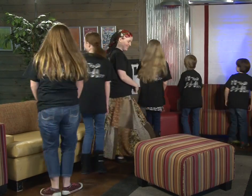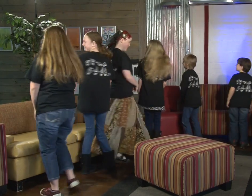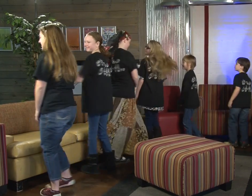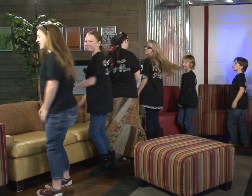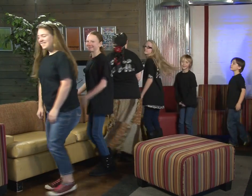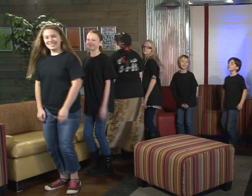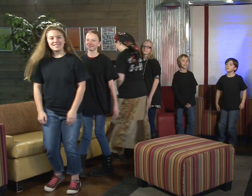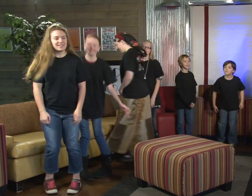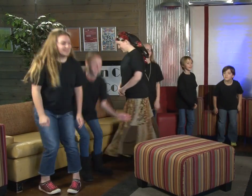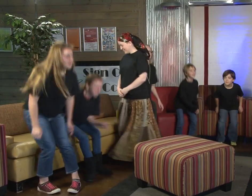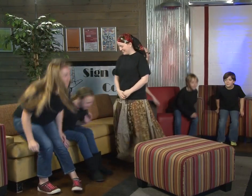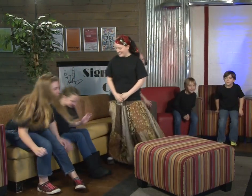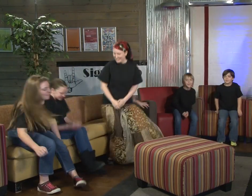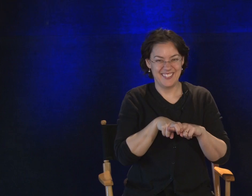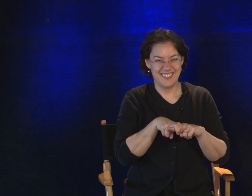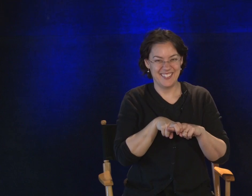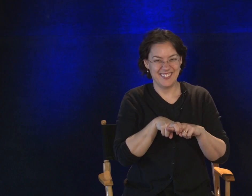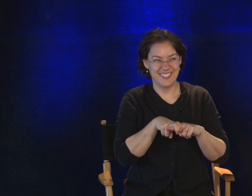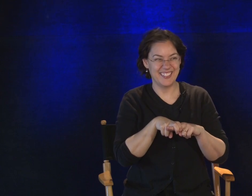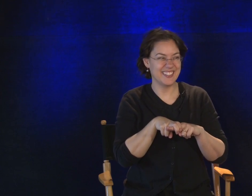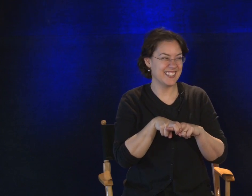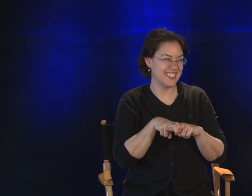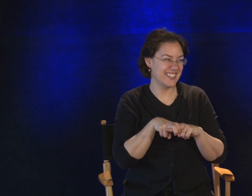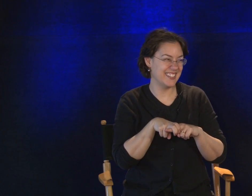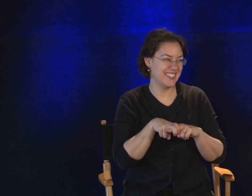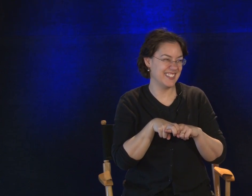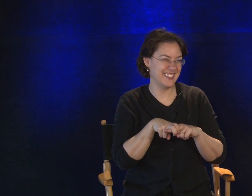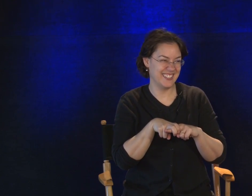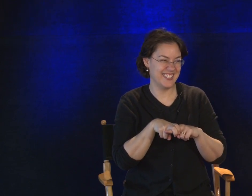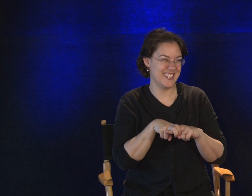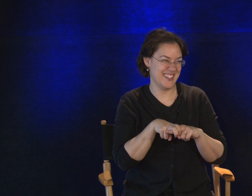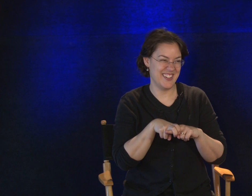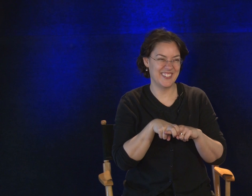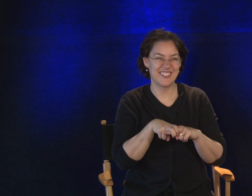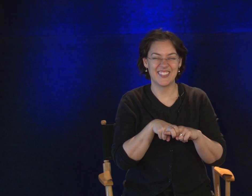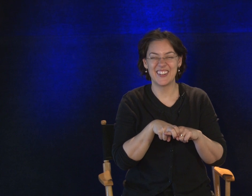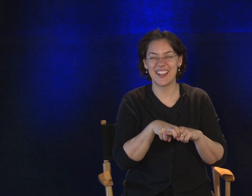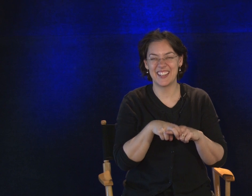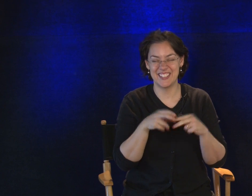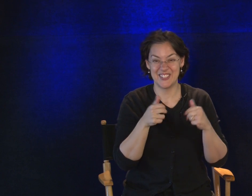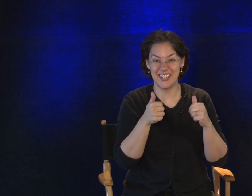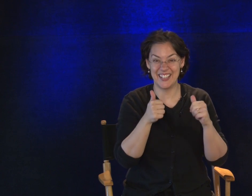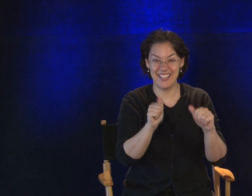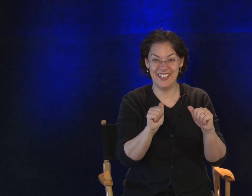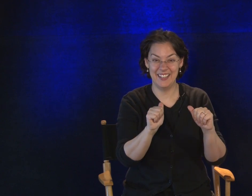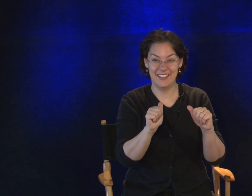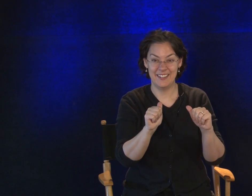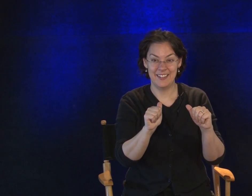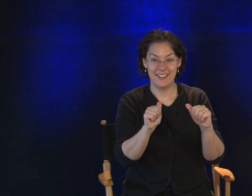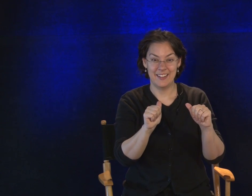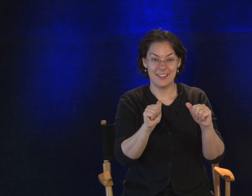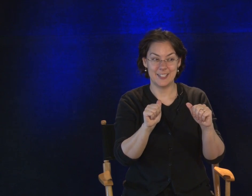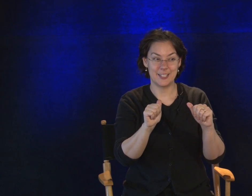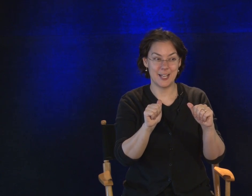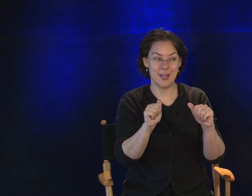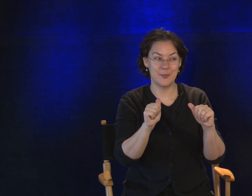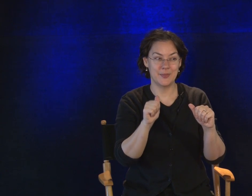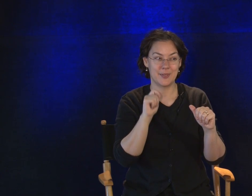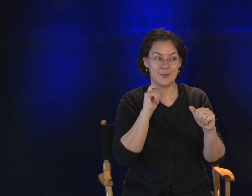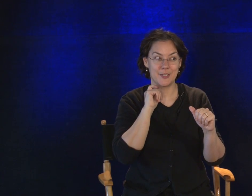Now sit down. Good. Good job. Okay, let's try it again. This time, I'm going